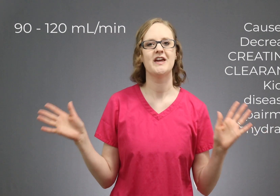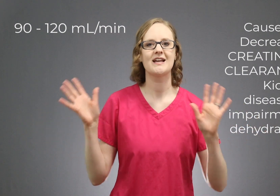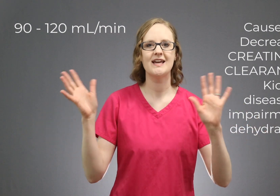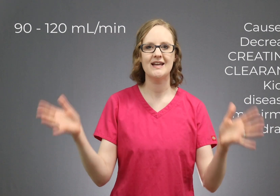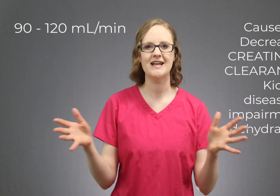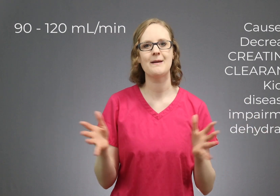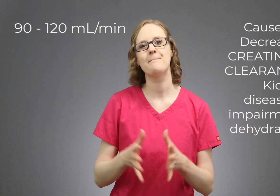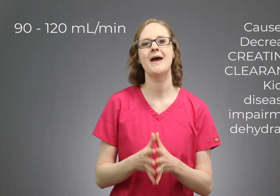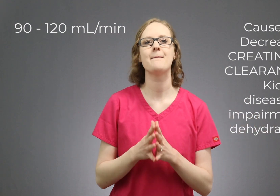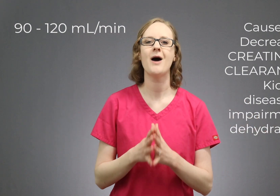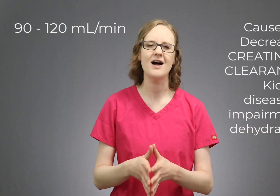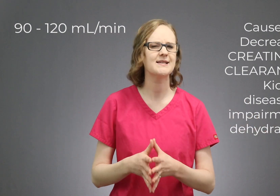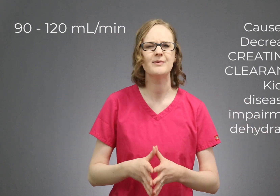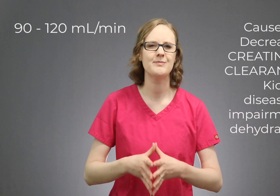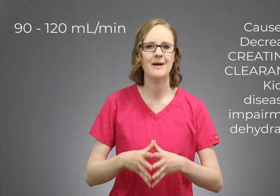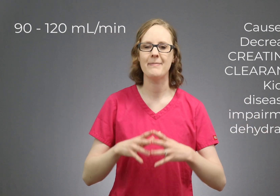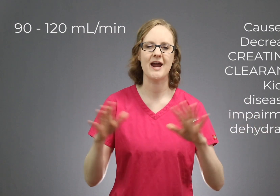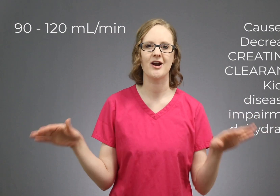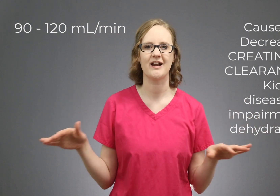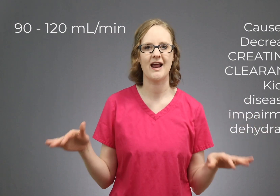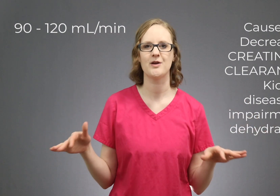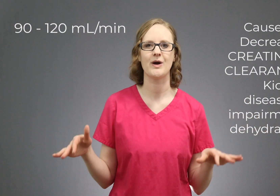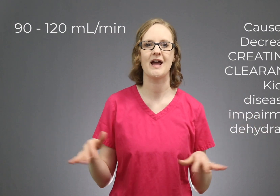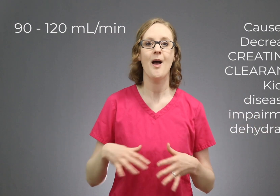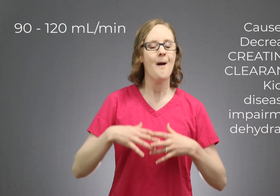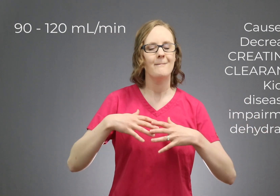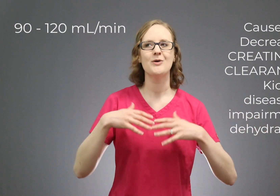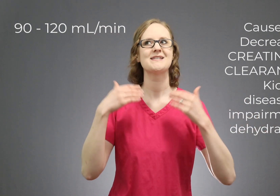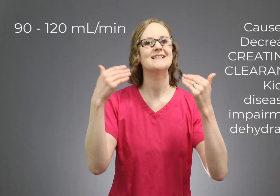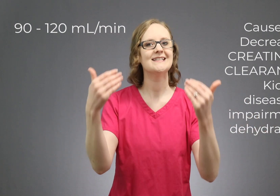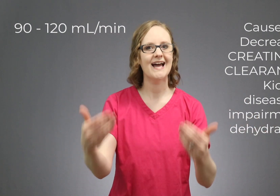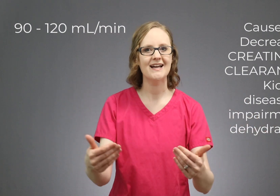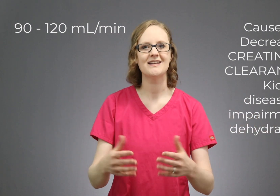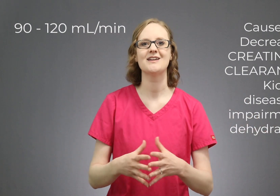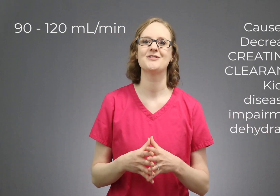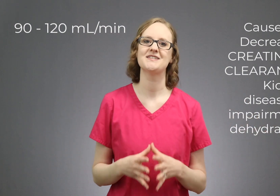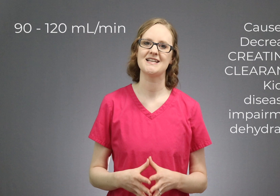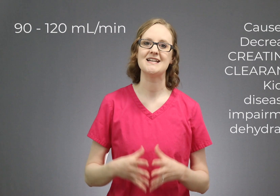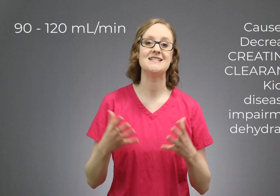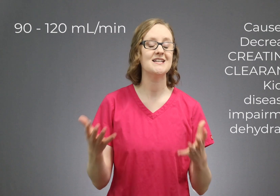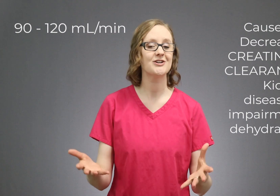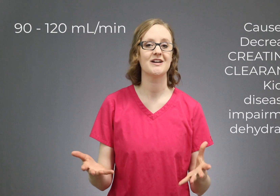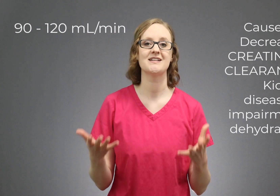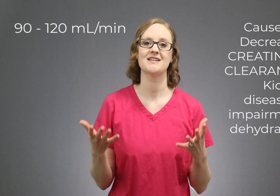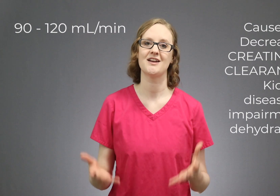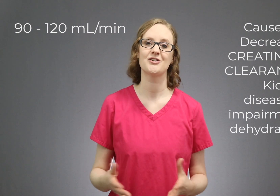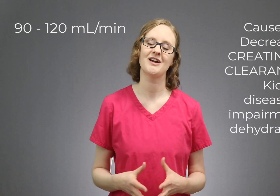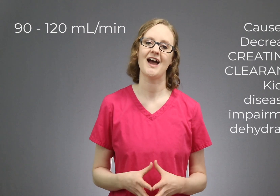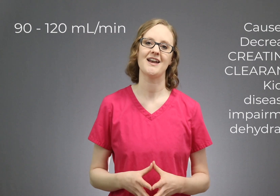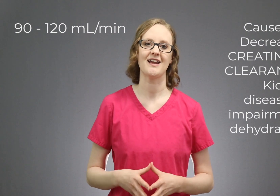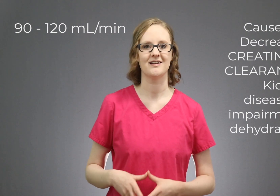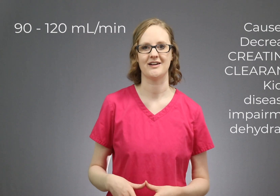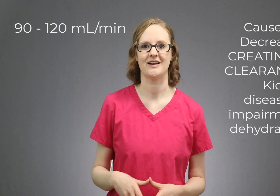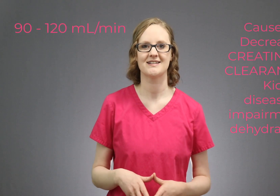the kidney might be impaired in any way, most likely you'll see a decrease in creatinine clearance.